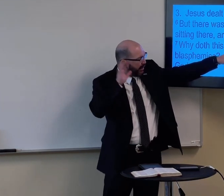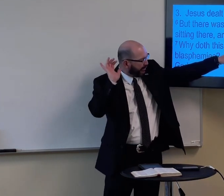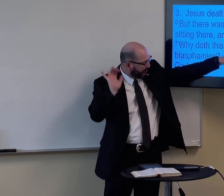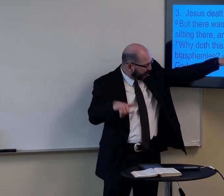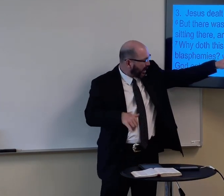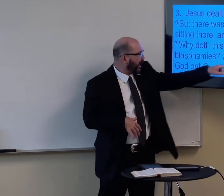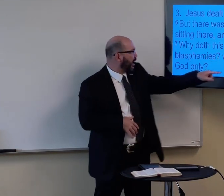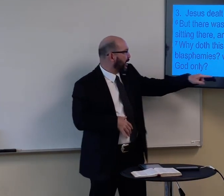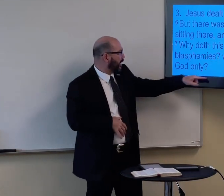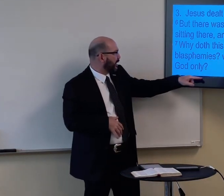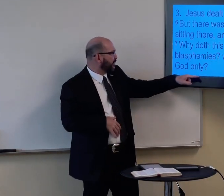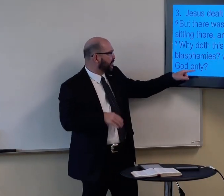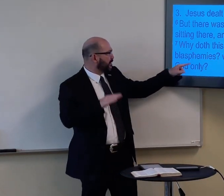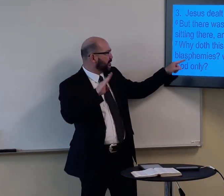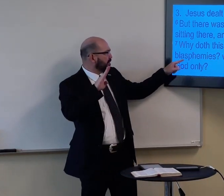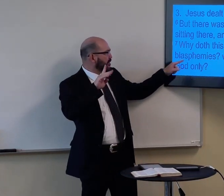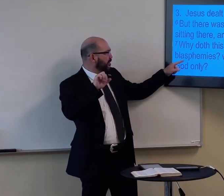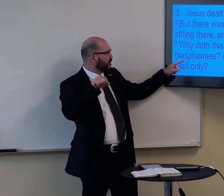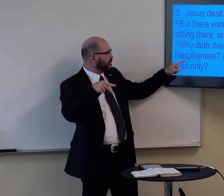speak blasphemes